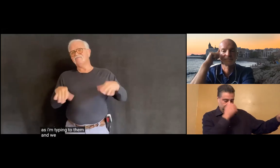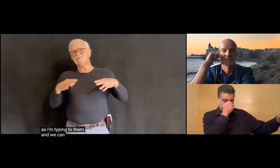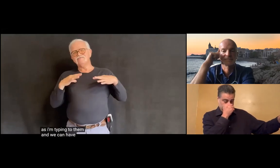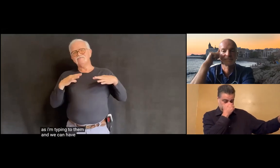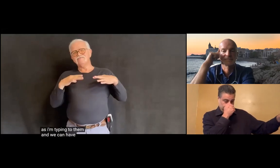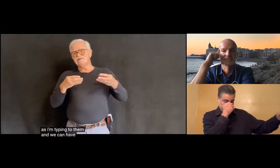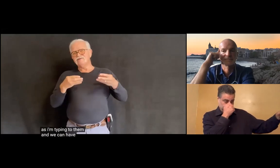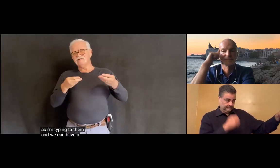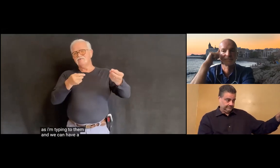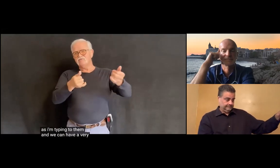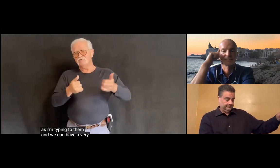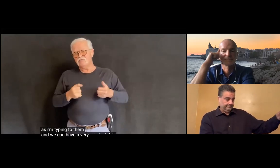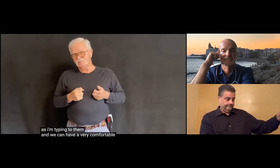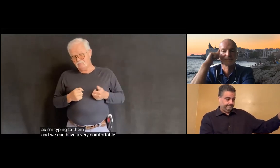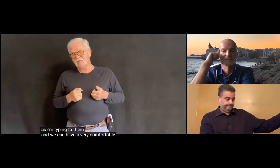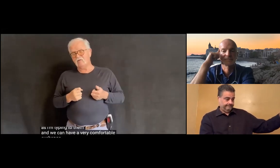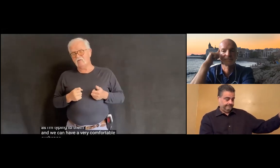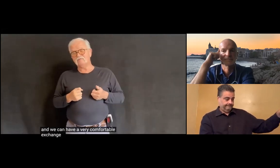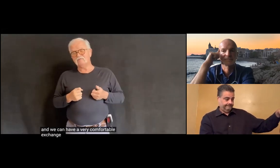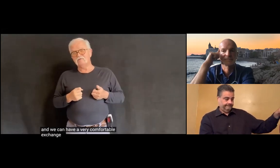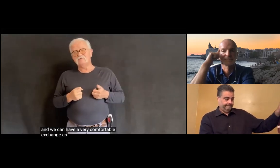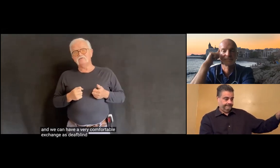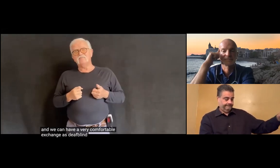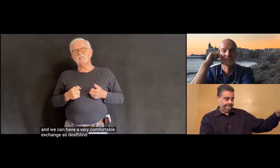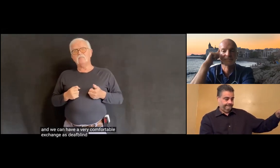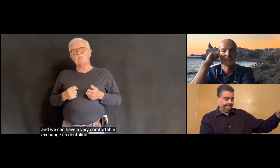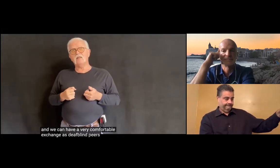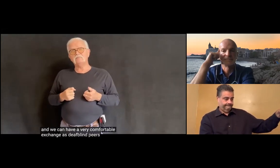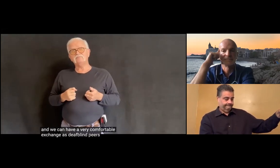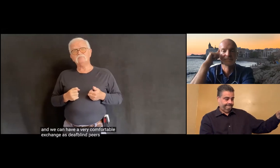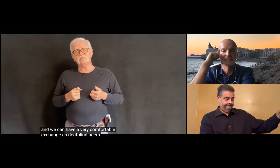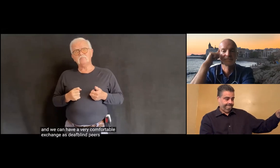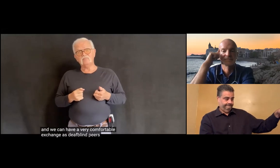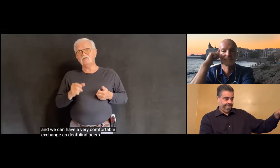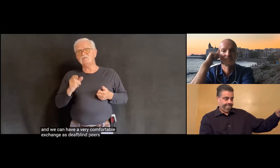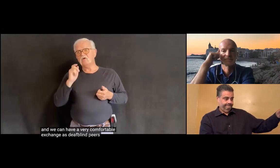can have a very comfortable exchange as a desk-blind peer.